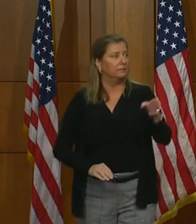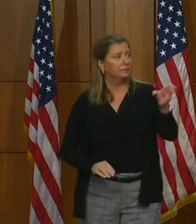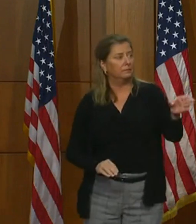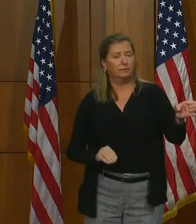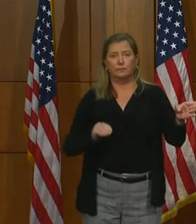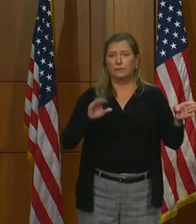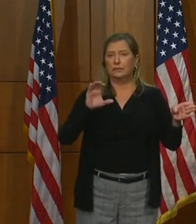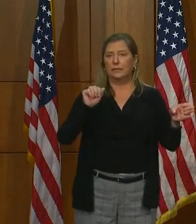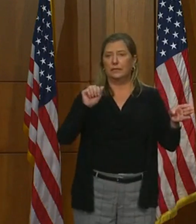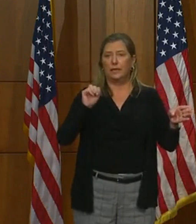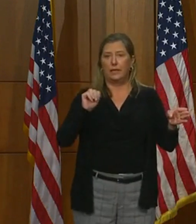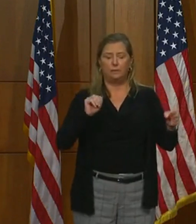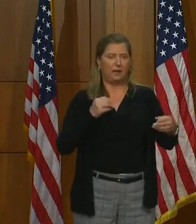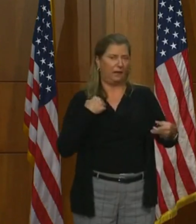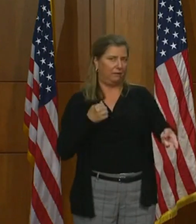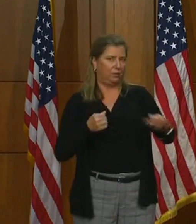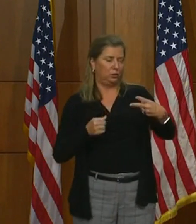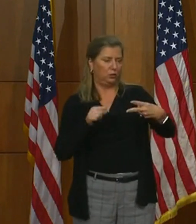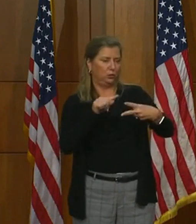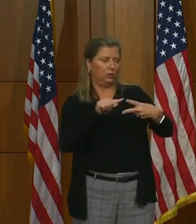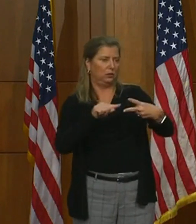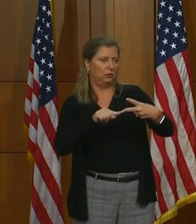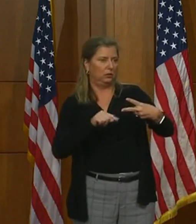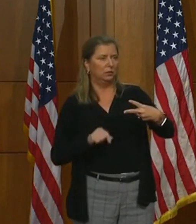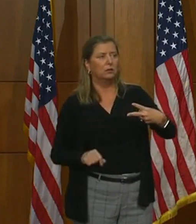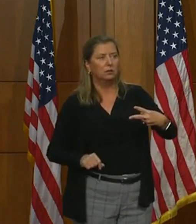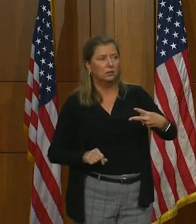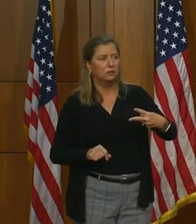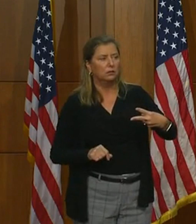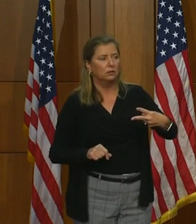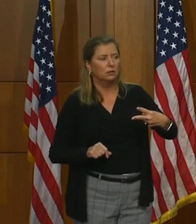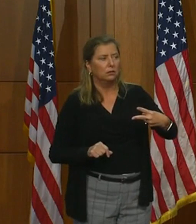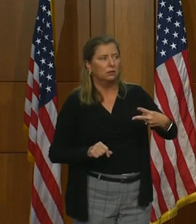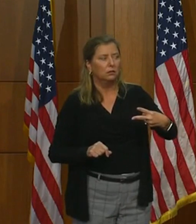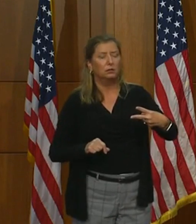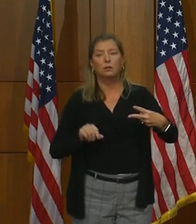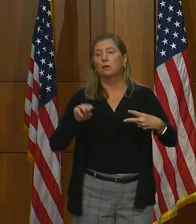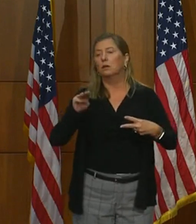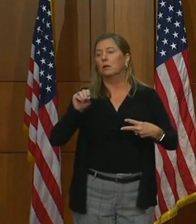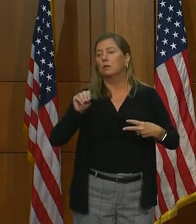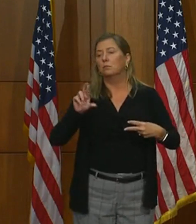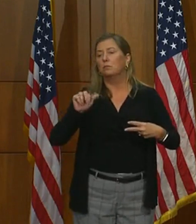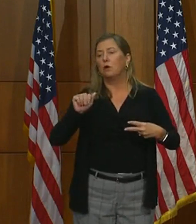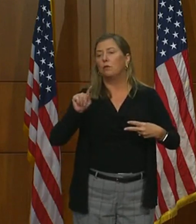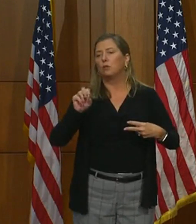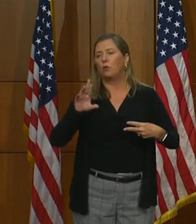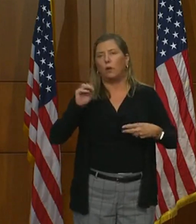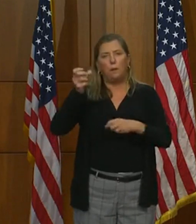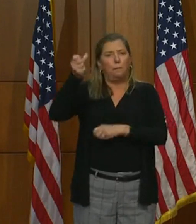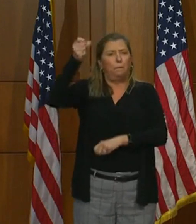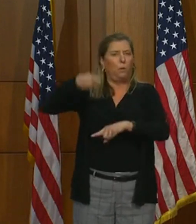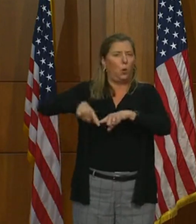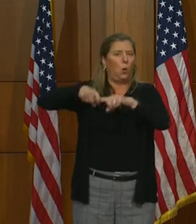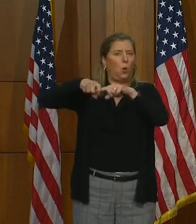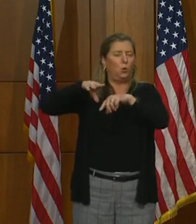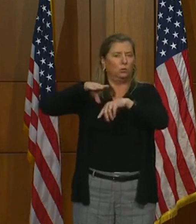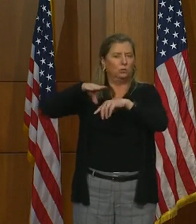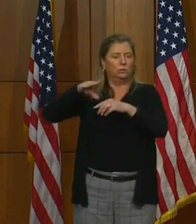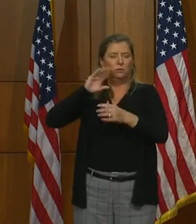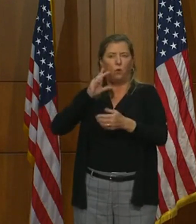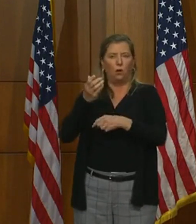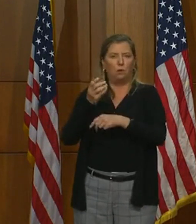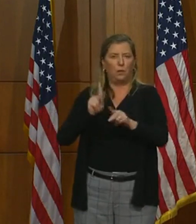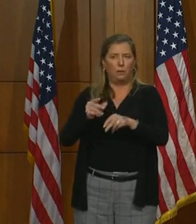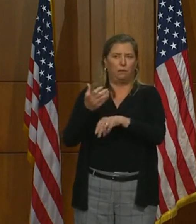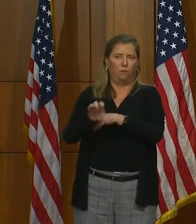Governor, two parts as well. Why not request a continuation of the moratorium on evictions at the state level rather than going